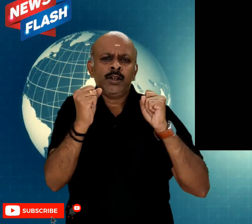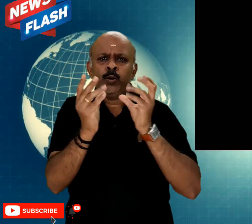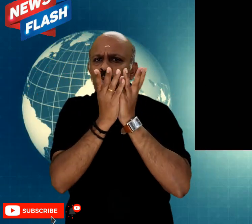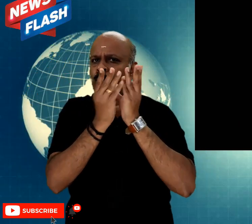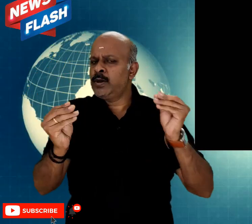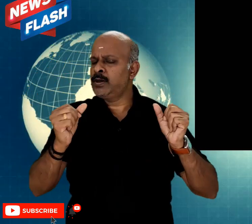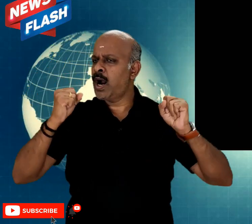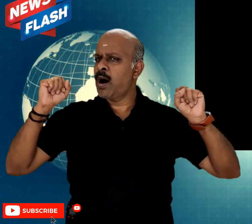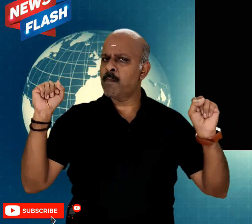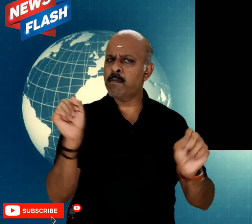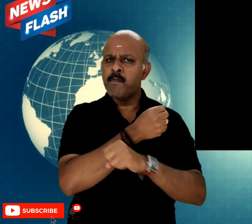day by day.